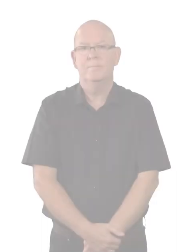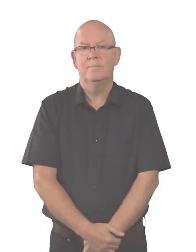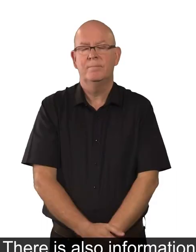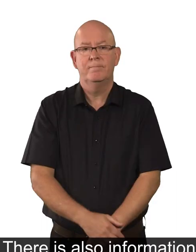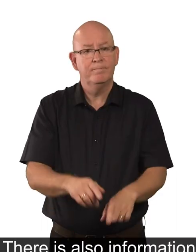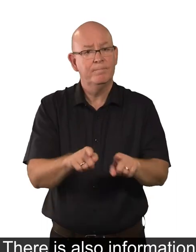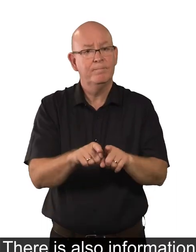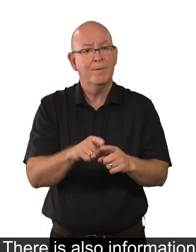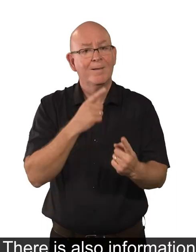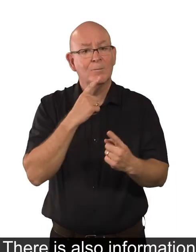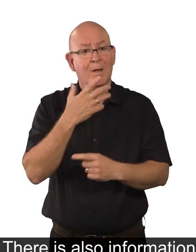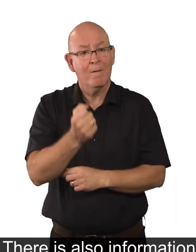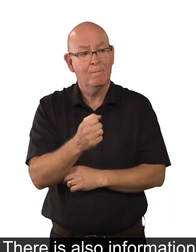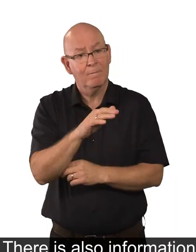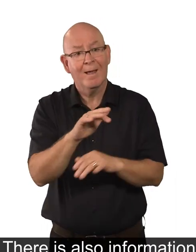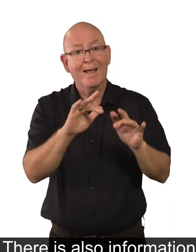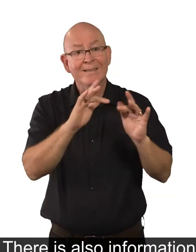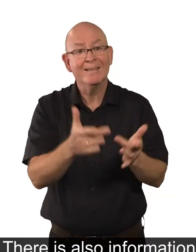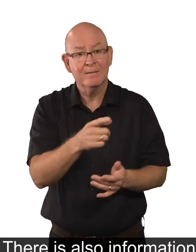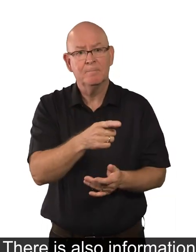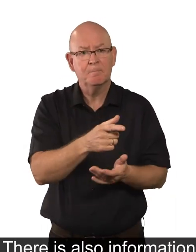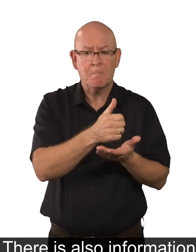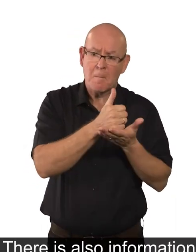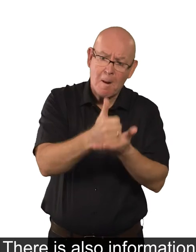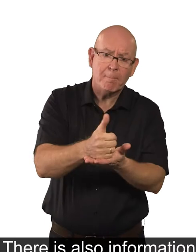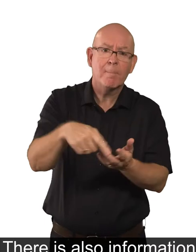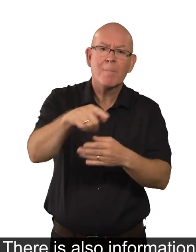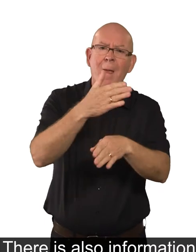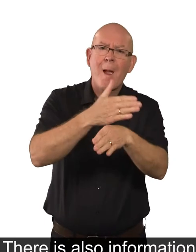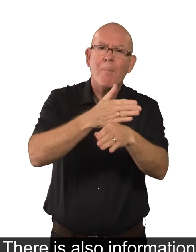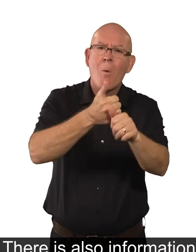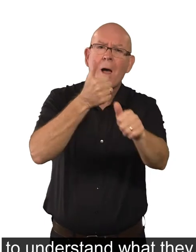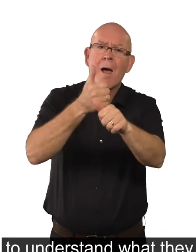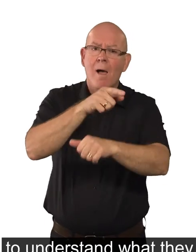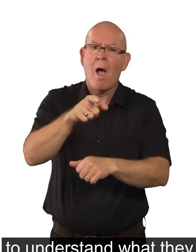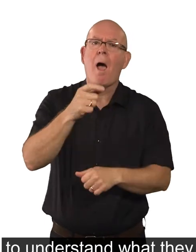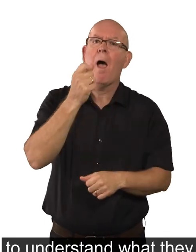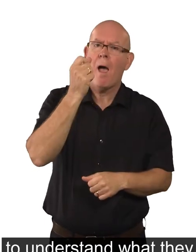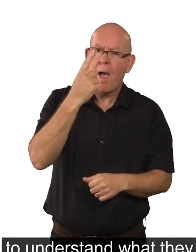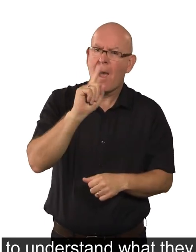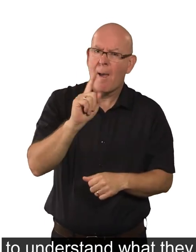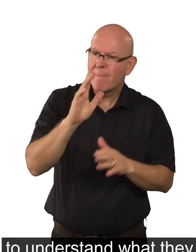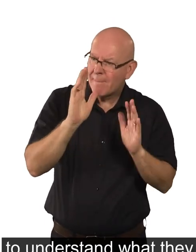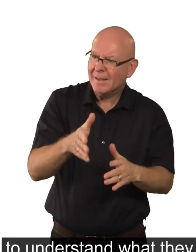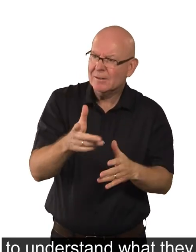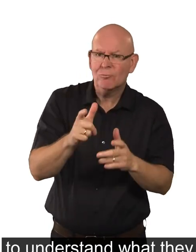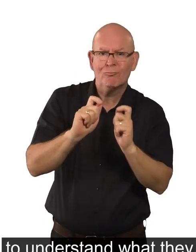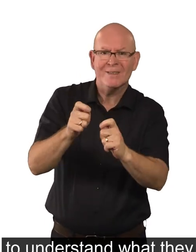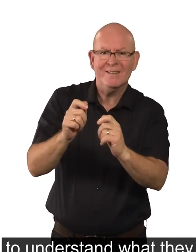There is also information on the internet to help employers to understand what they must do to